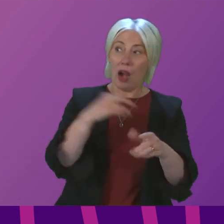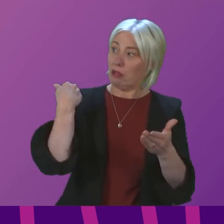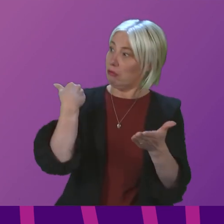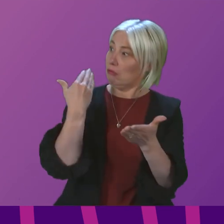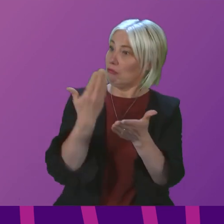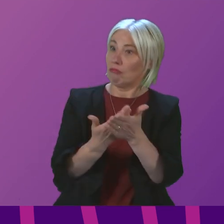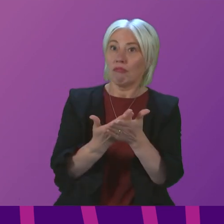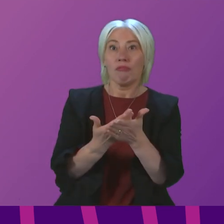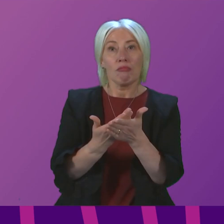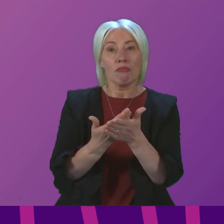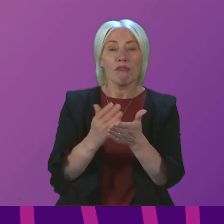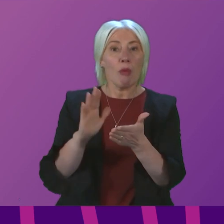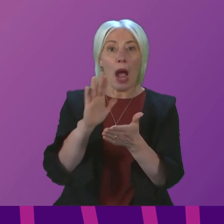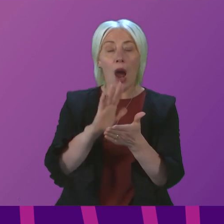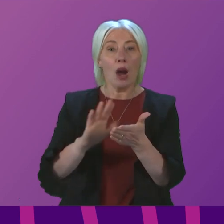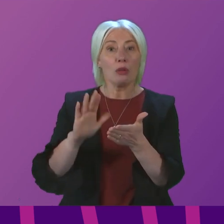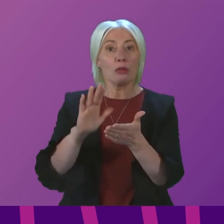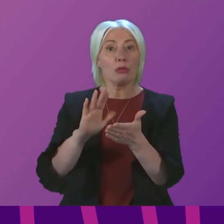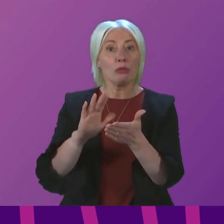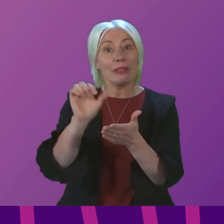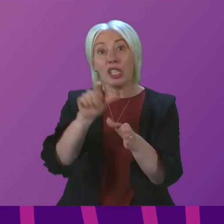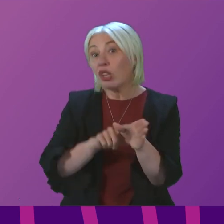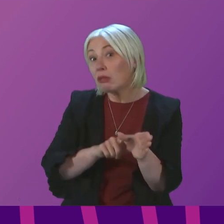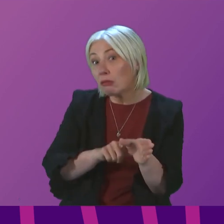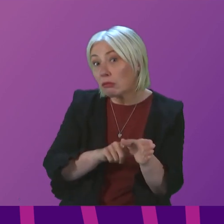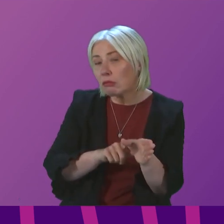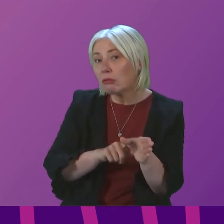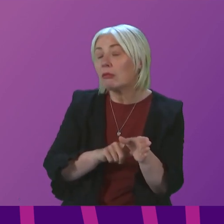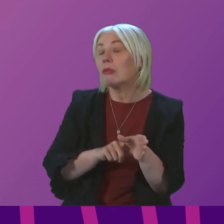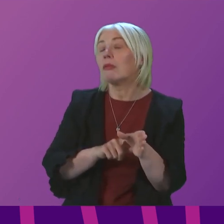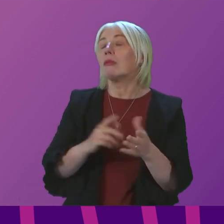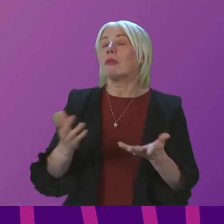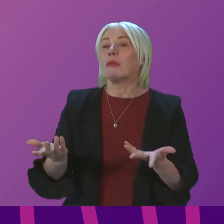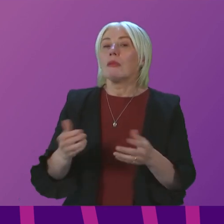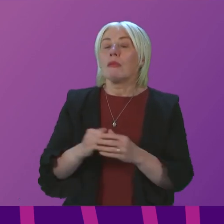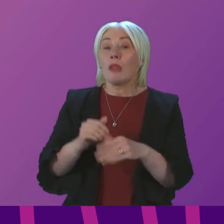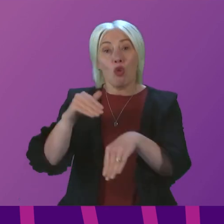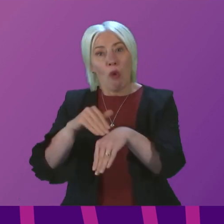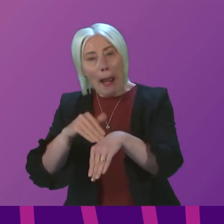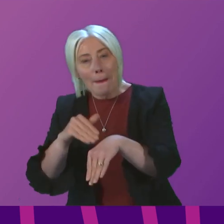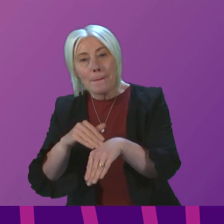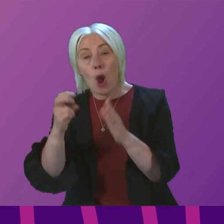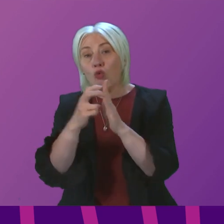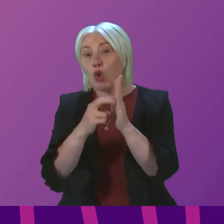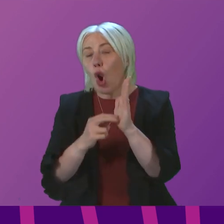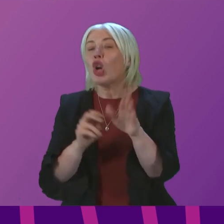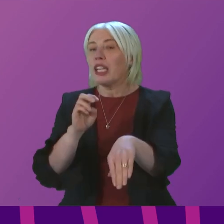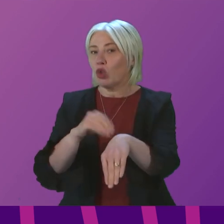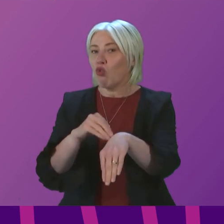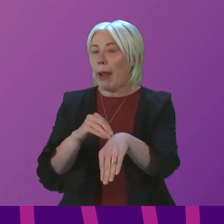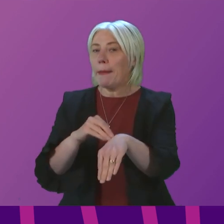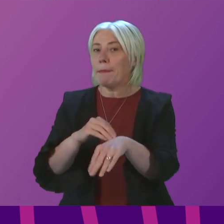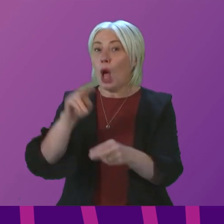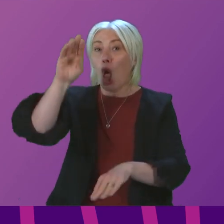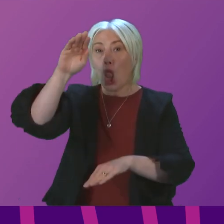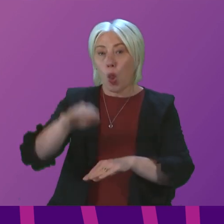years in terms of recorded crime at one of the lowest